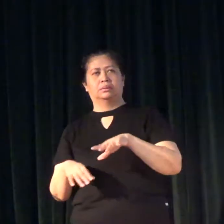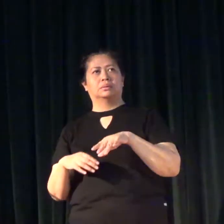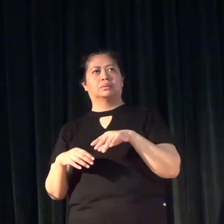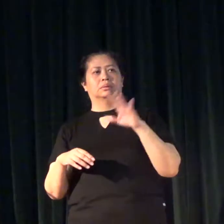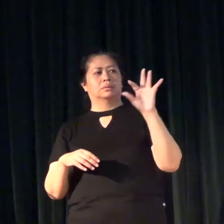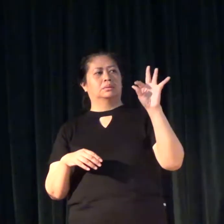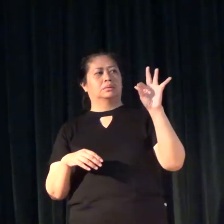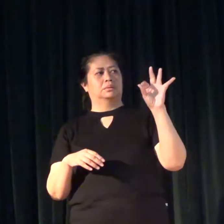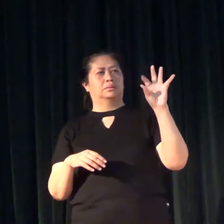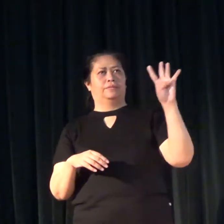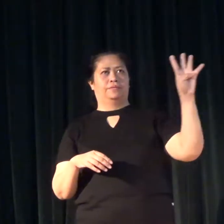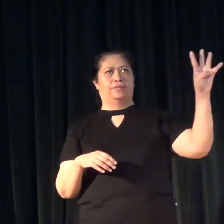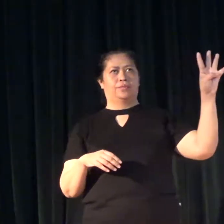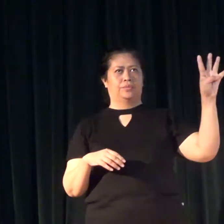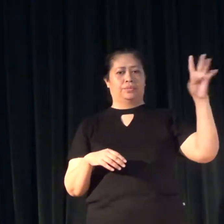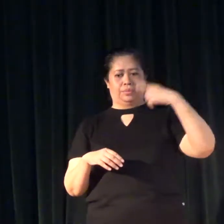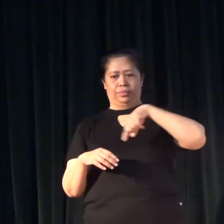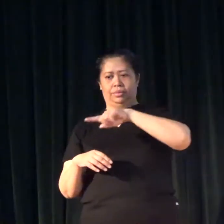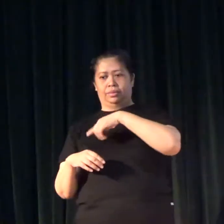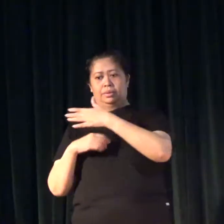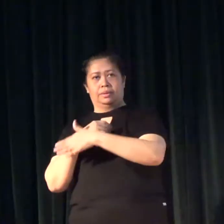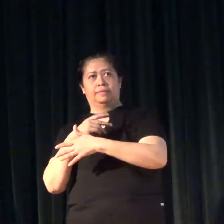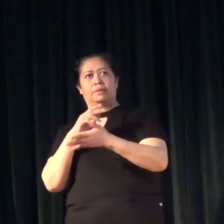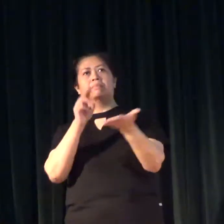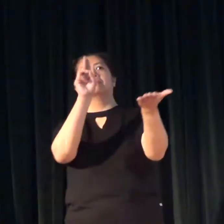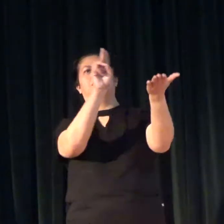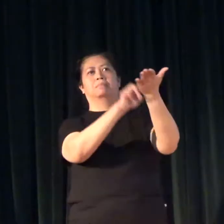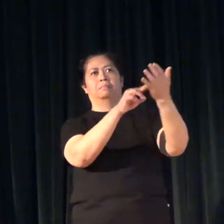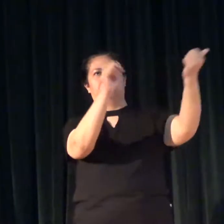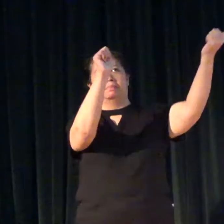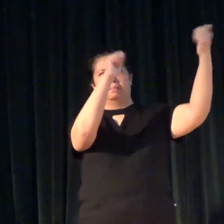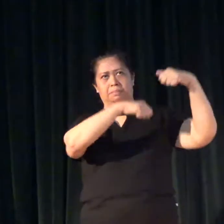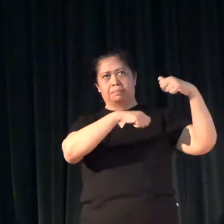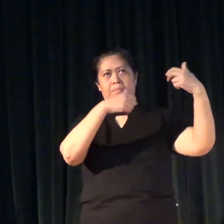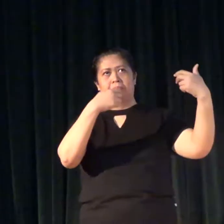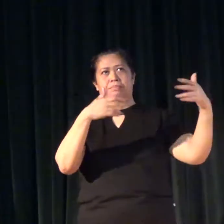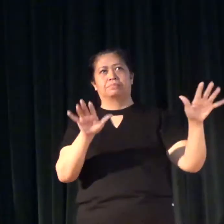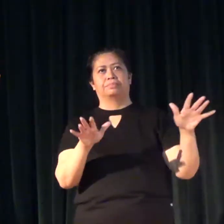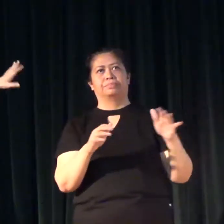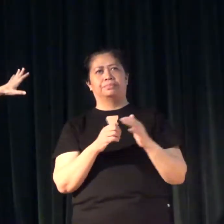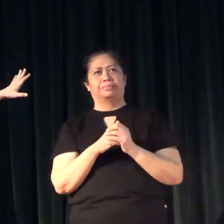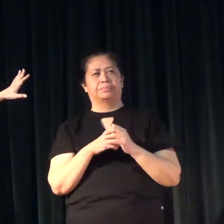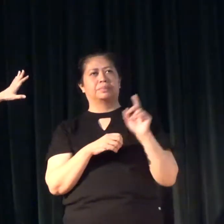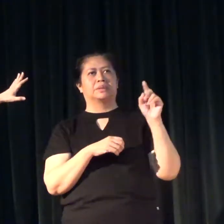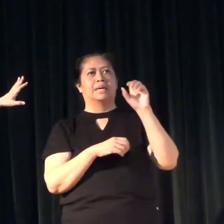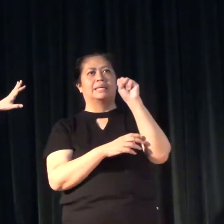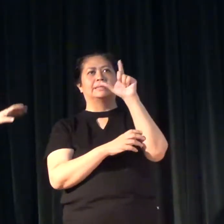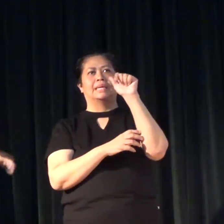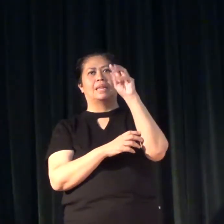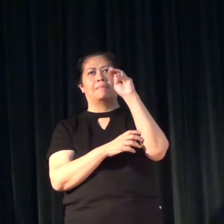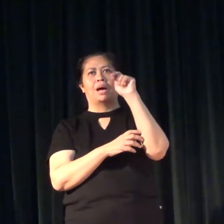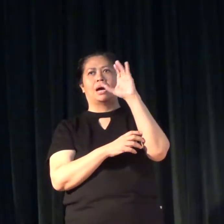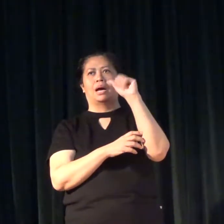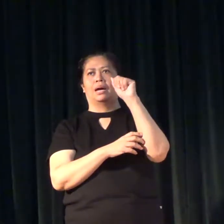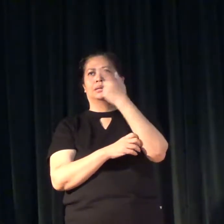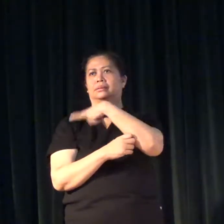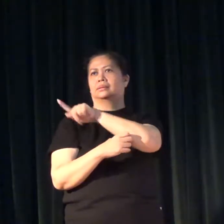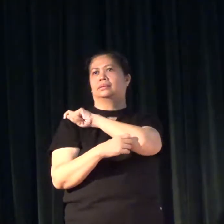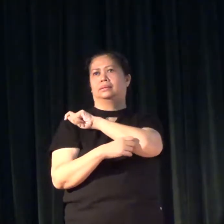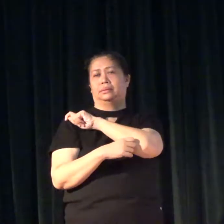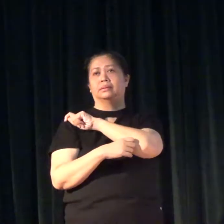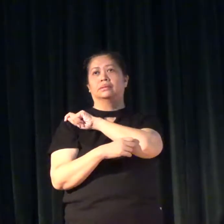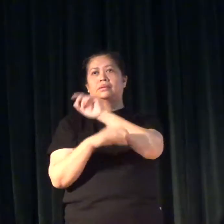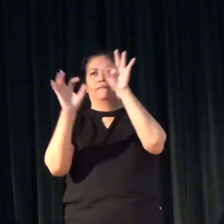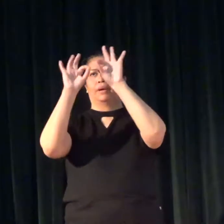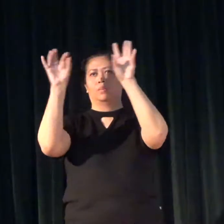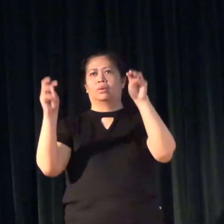In 1994, our country signed an agreement. This is the Salamanca statement, the framework for